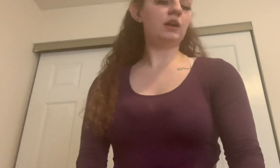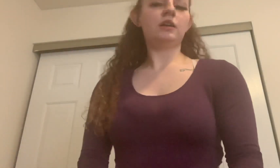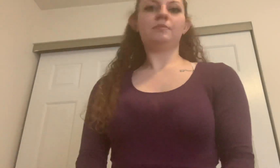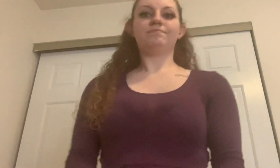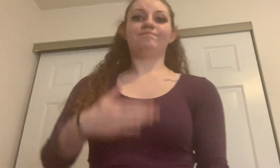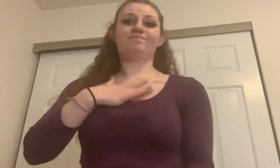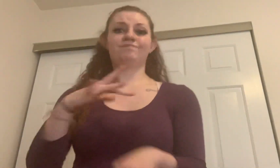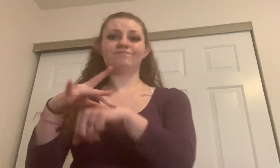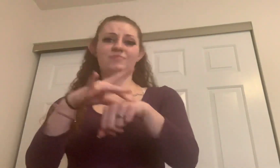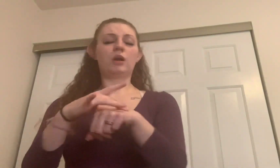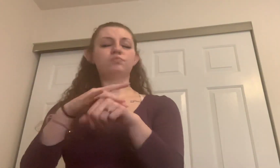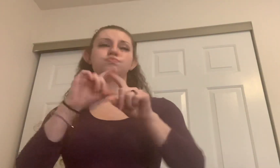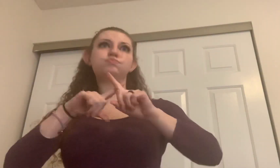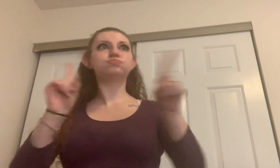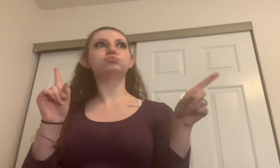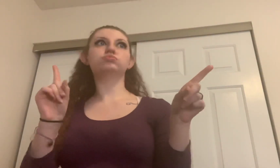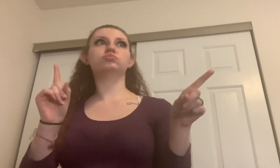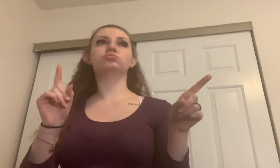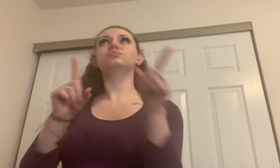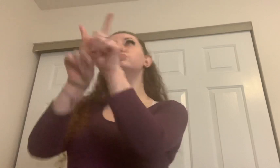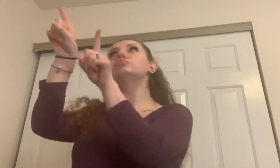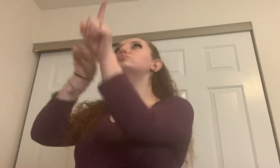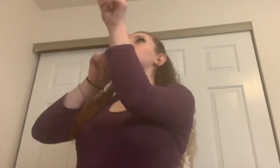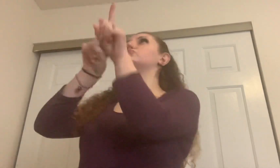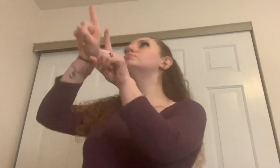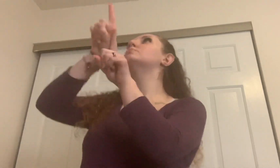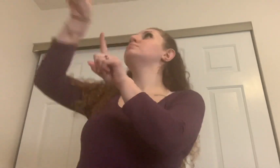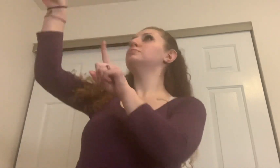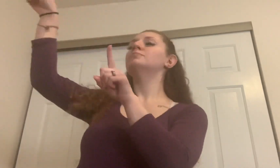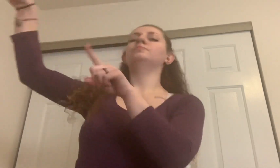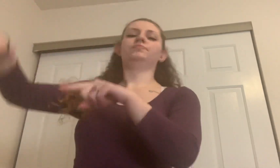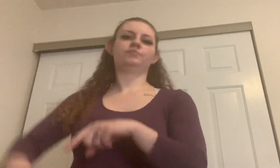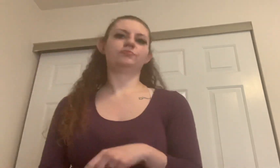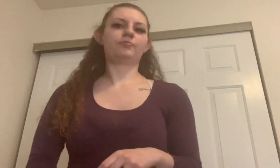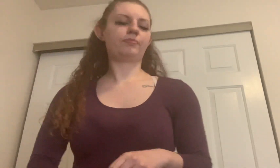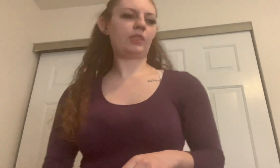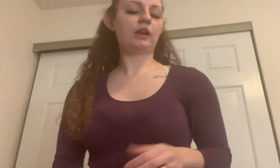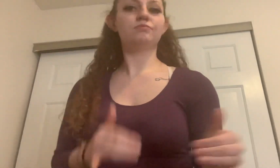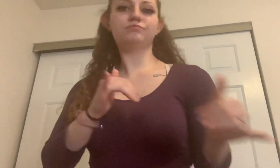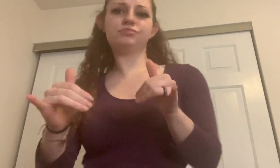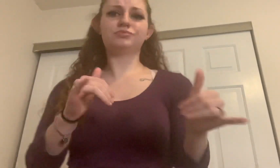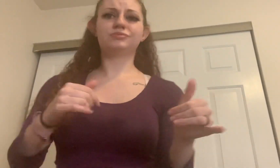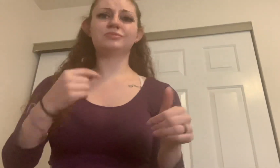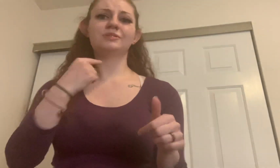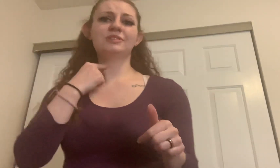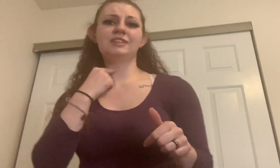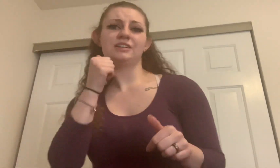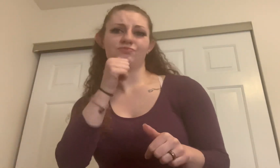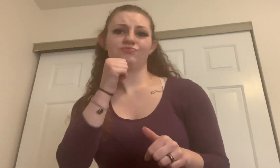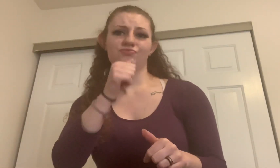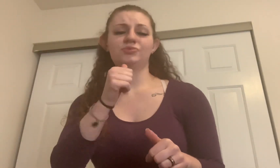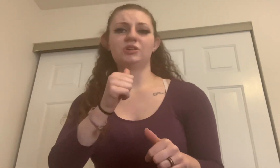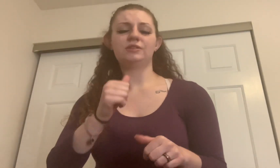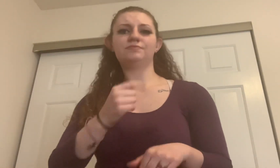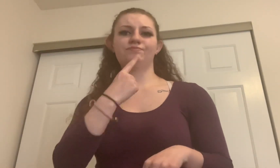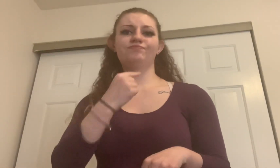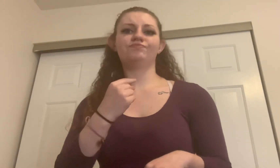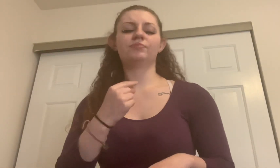Yeah, in the other world, Way out in the space. Oh, yeah, it's ready to go No more than